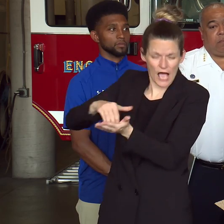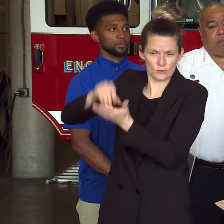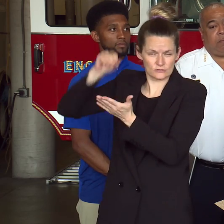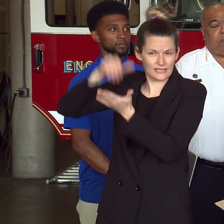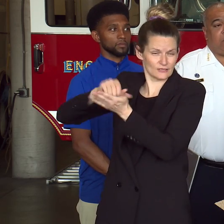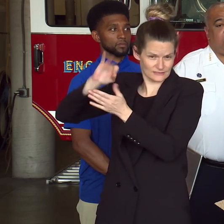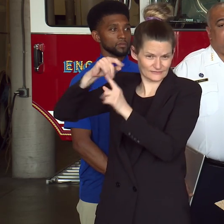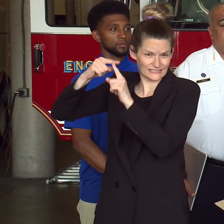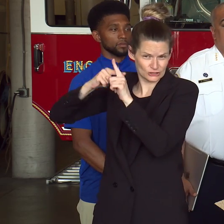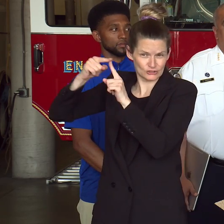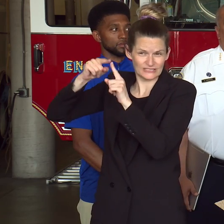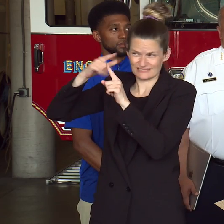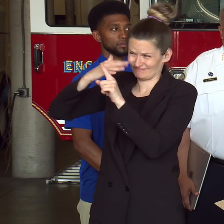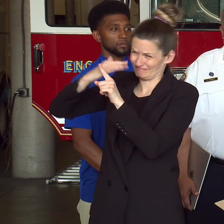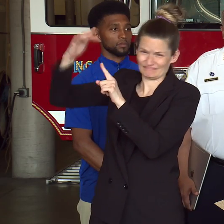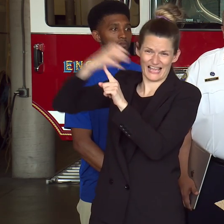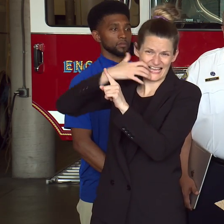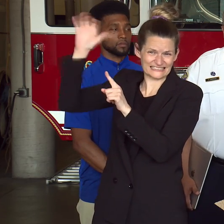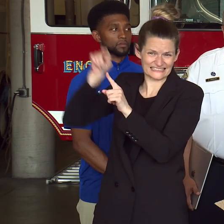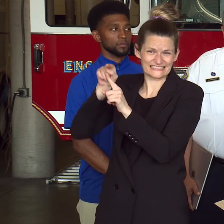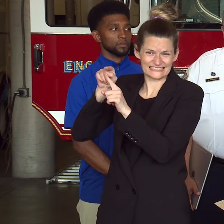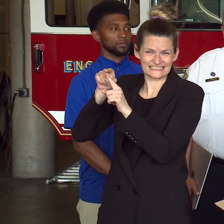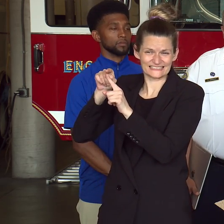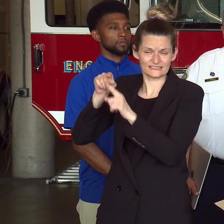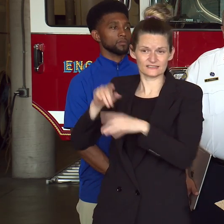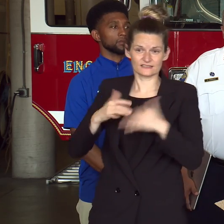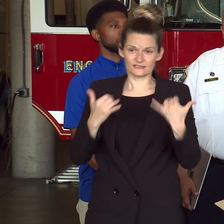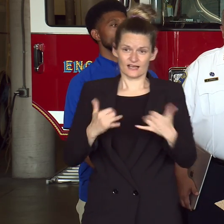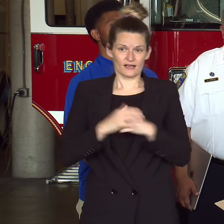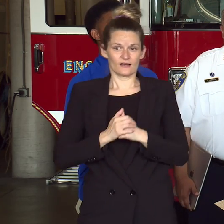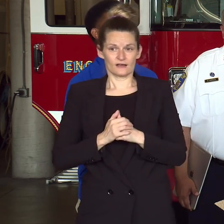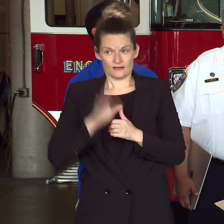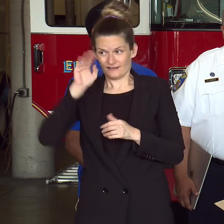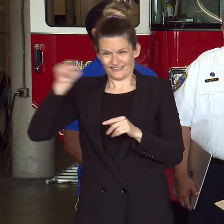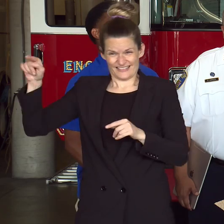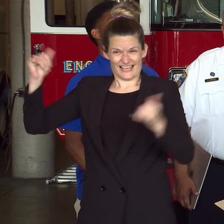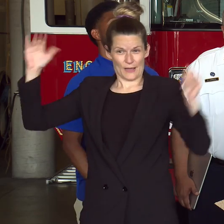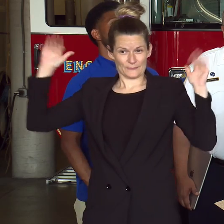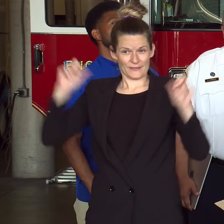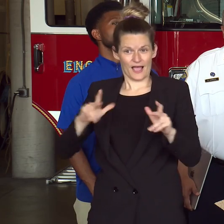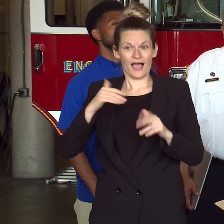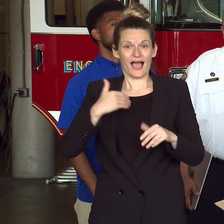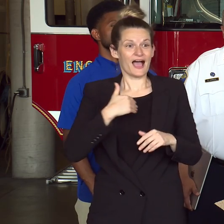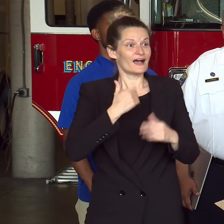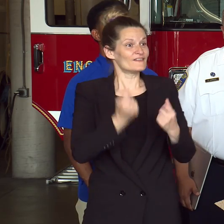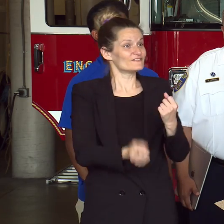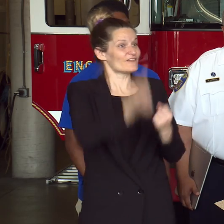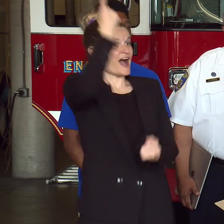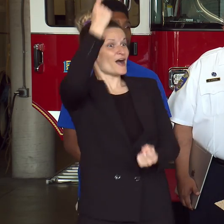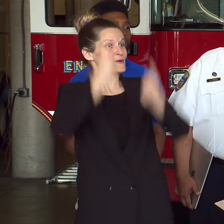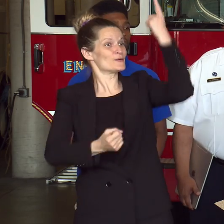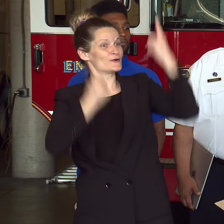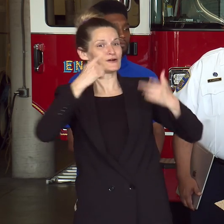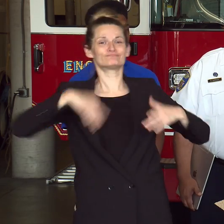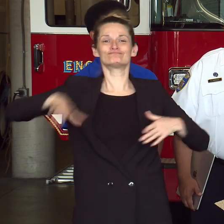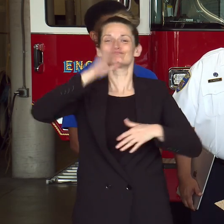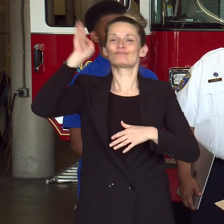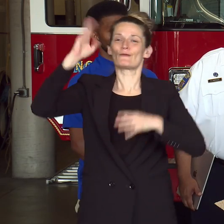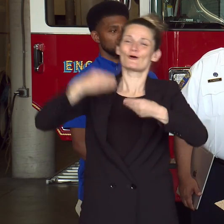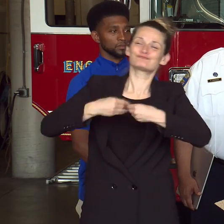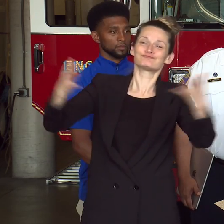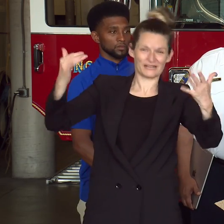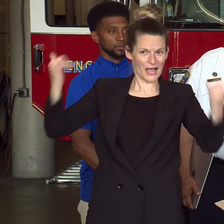Baltimore, we're back. Firework displays returns this year at the Inner Harbor. And we hope that